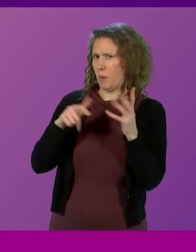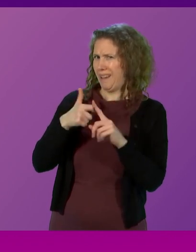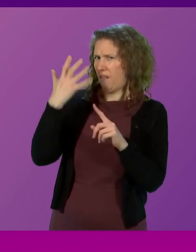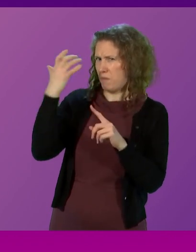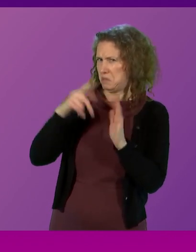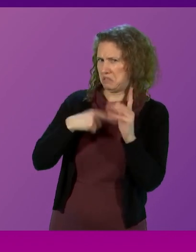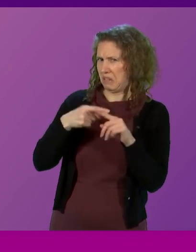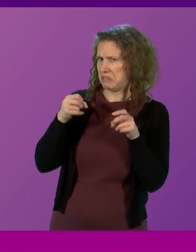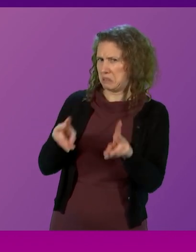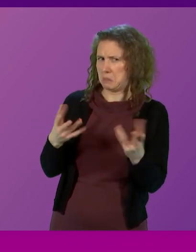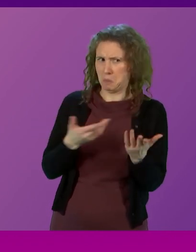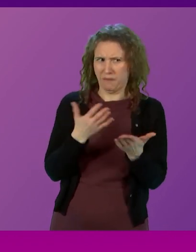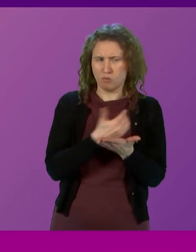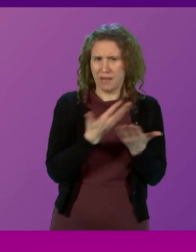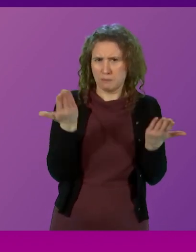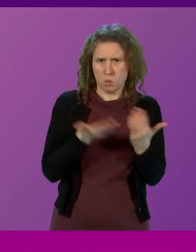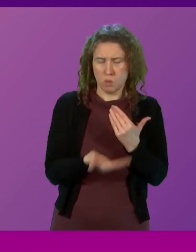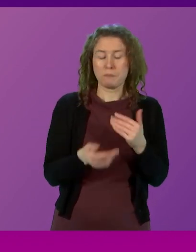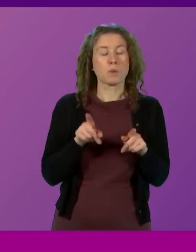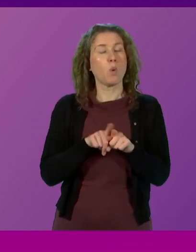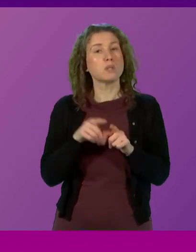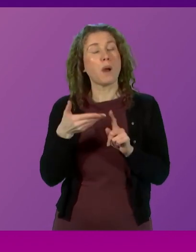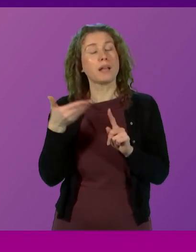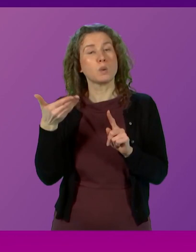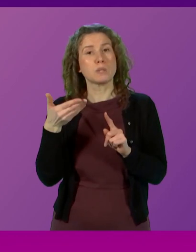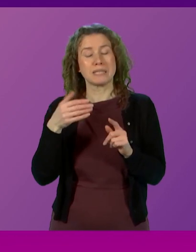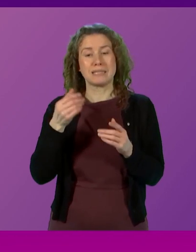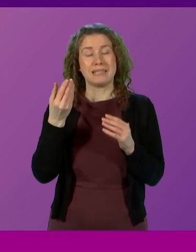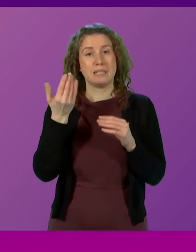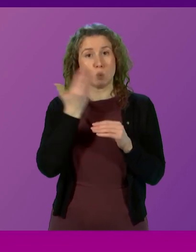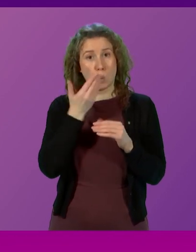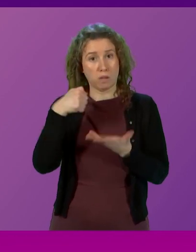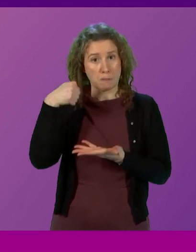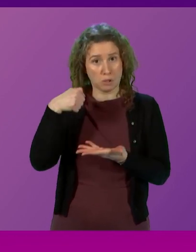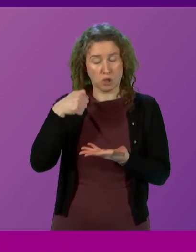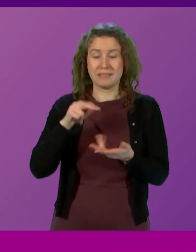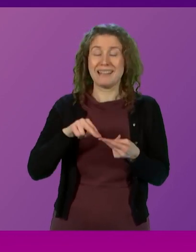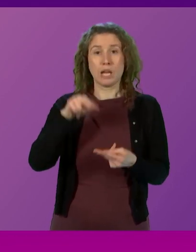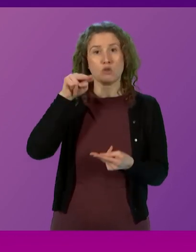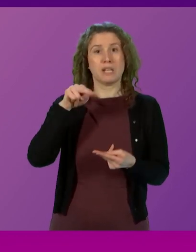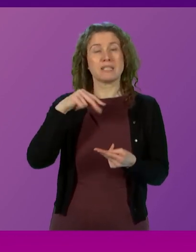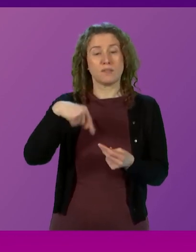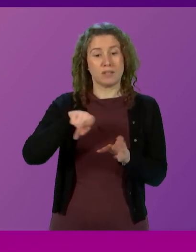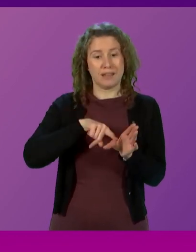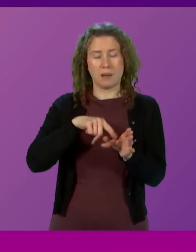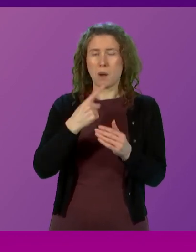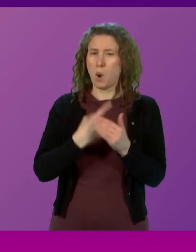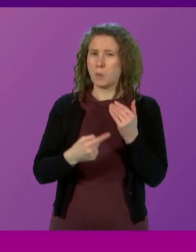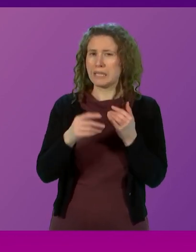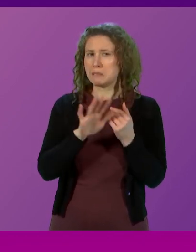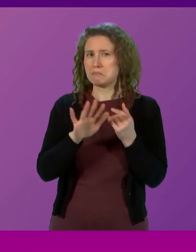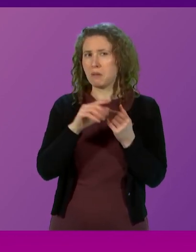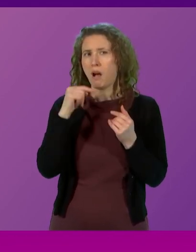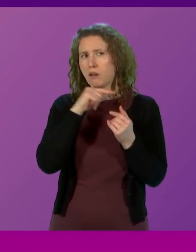Secondly, I notice that the total education and skills budget has been increased for the coming year by just under